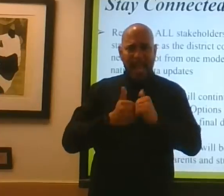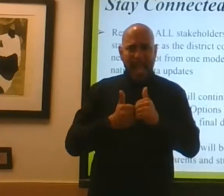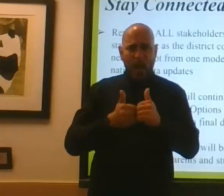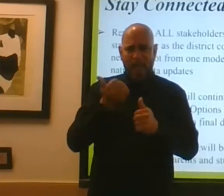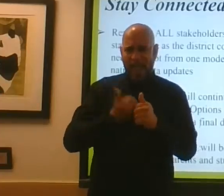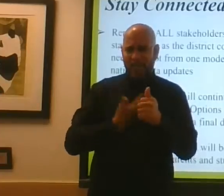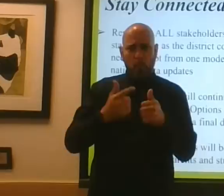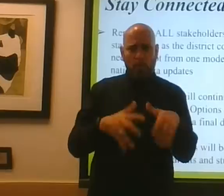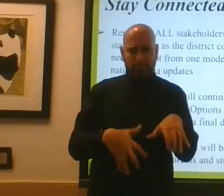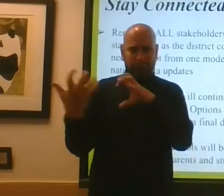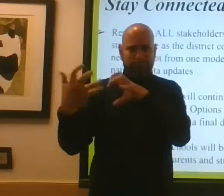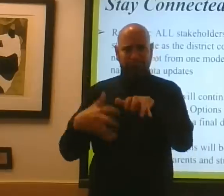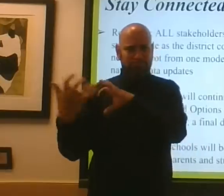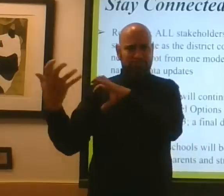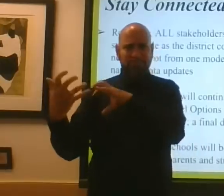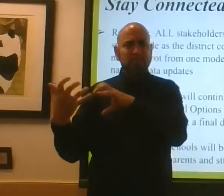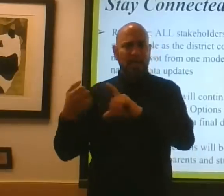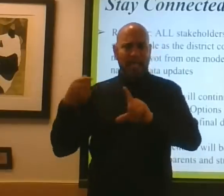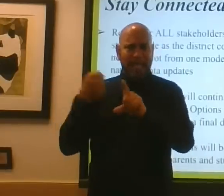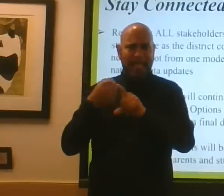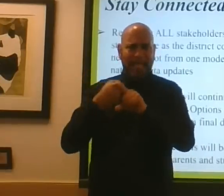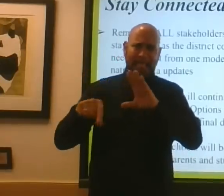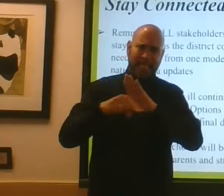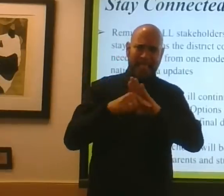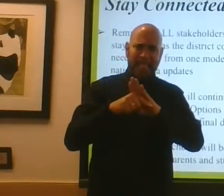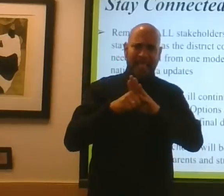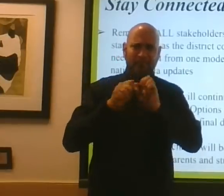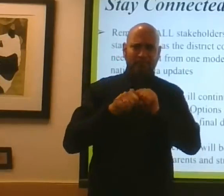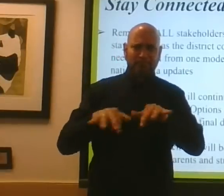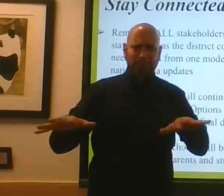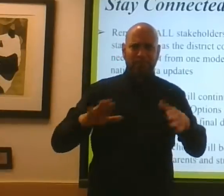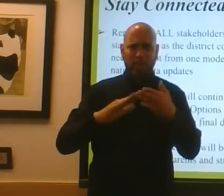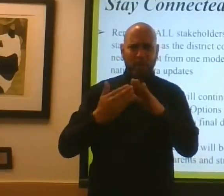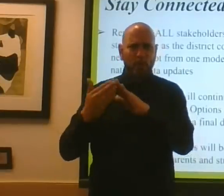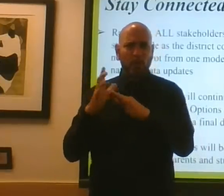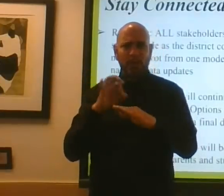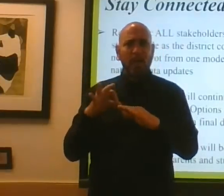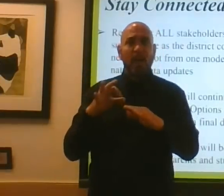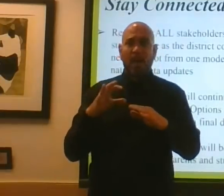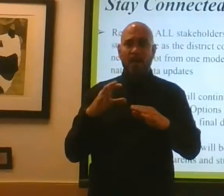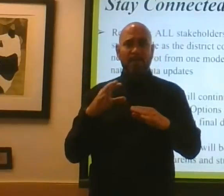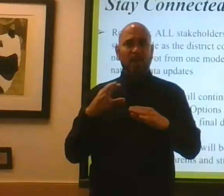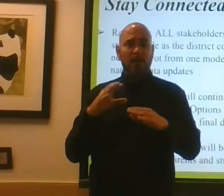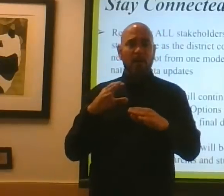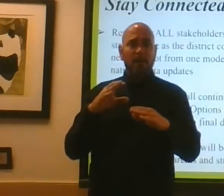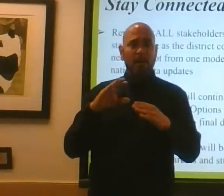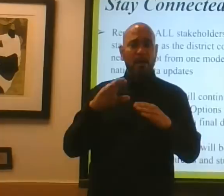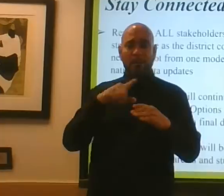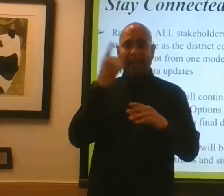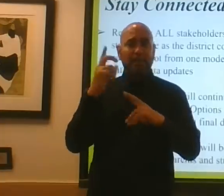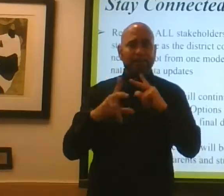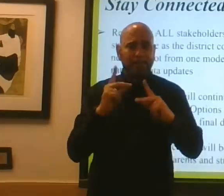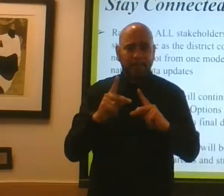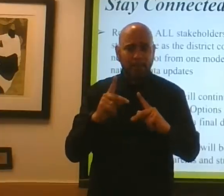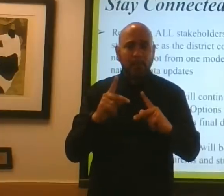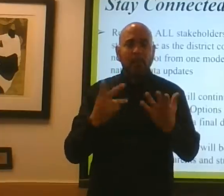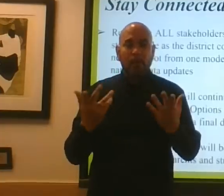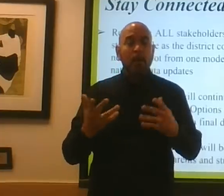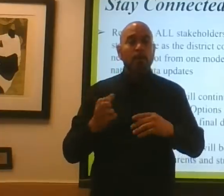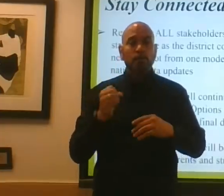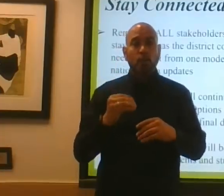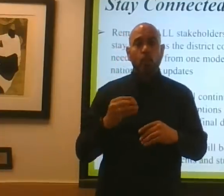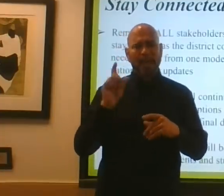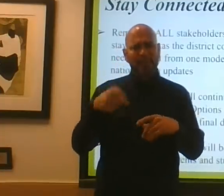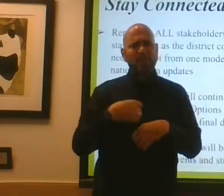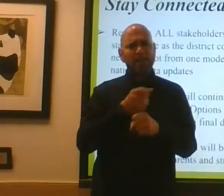impact that it has had on communities of color. We've got to work to ensure that we